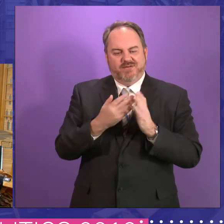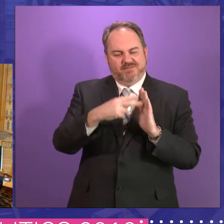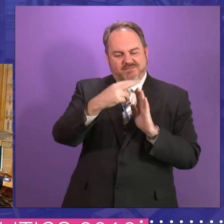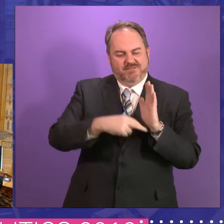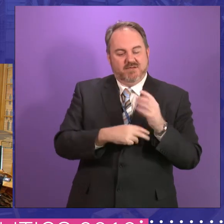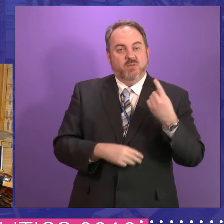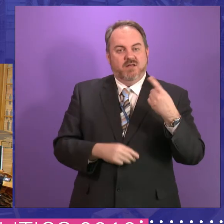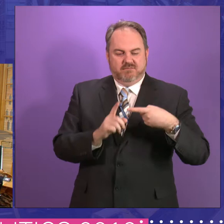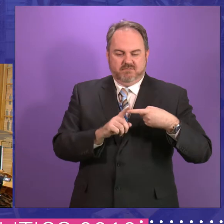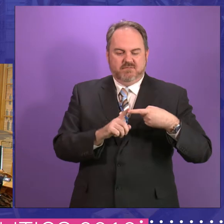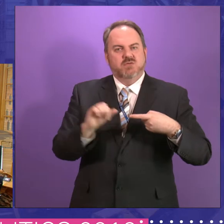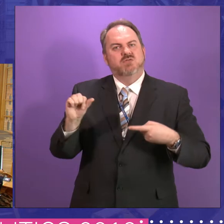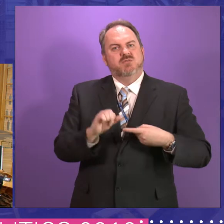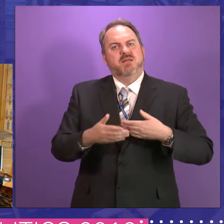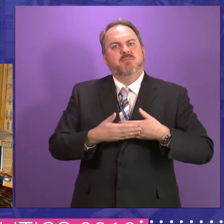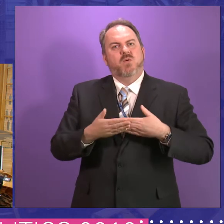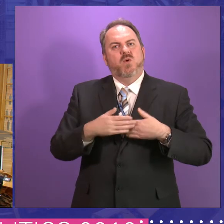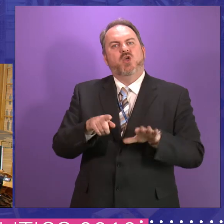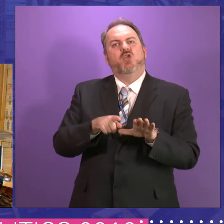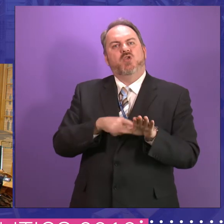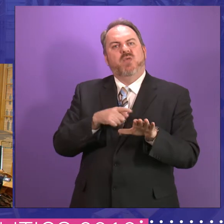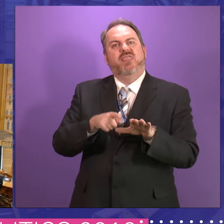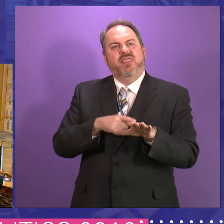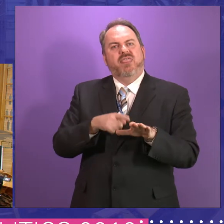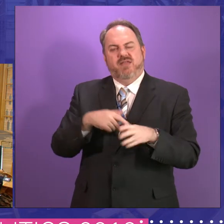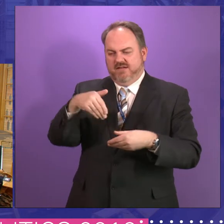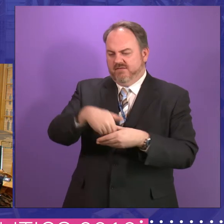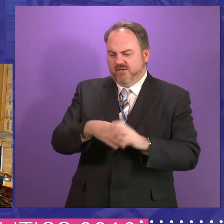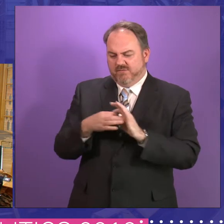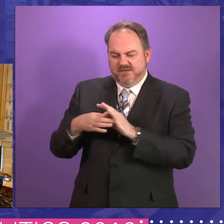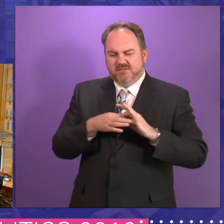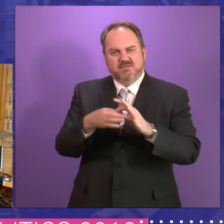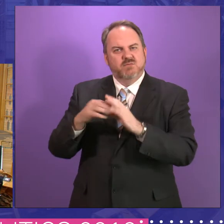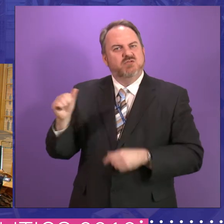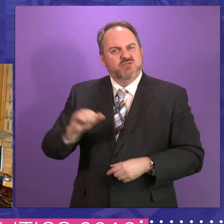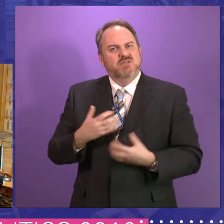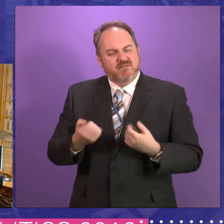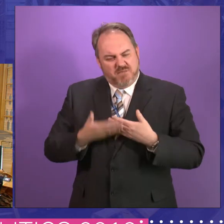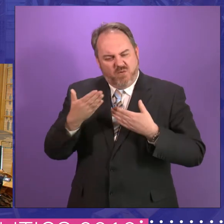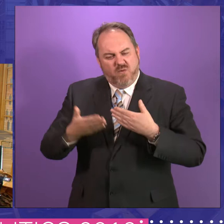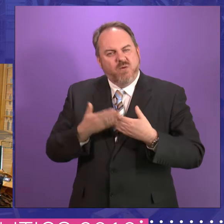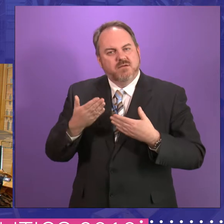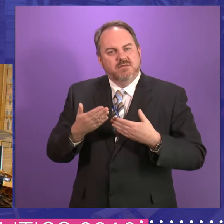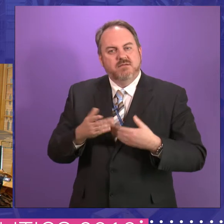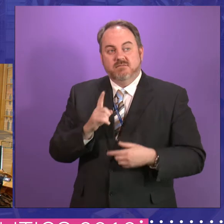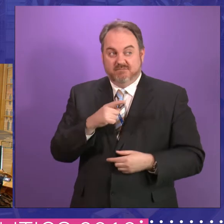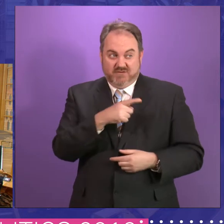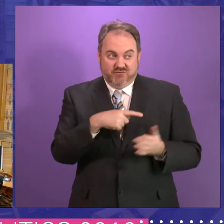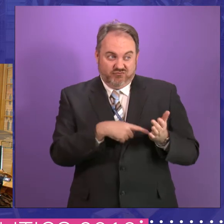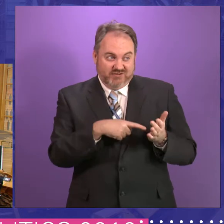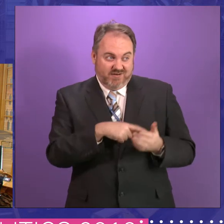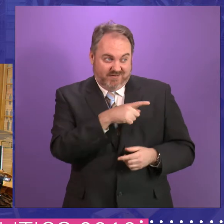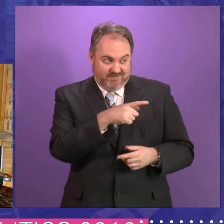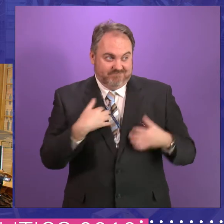Another one about, shouldn't there be greater youth involvement in the Parliament? I've had several questions about that. A specific question for you, Tricia, about your